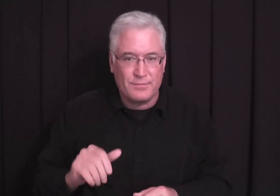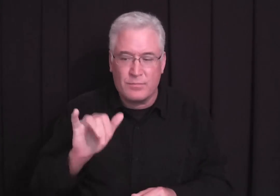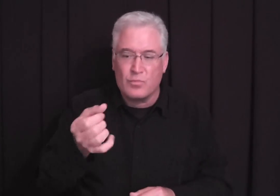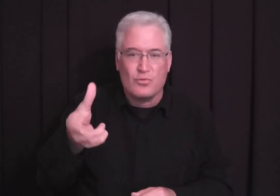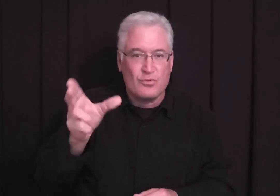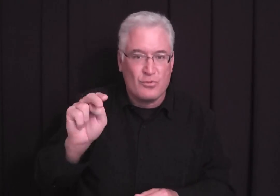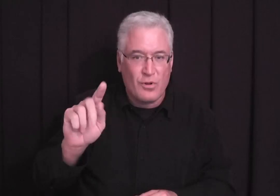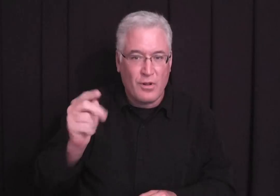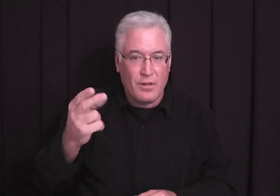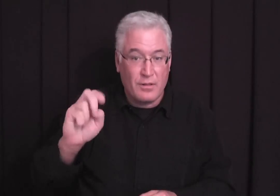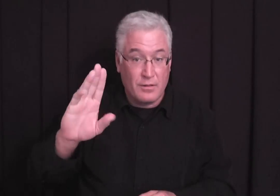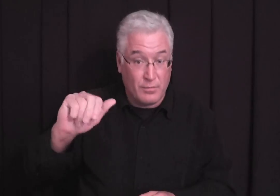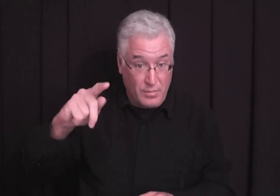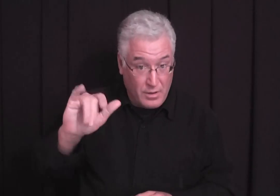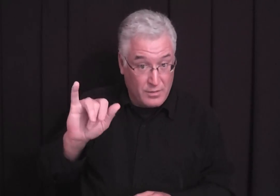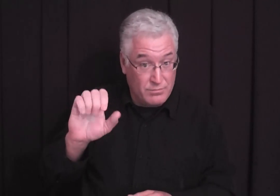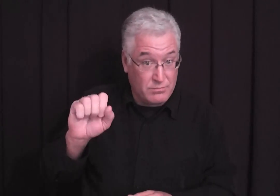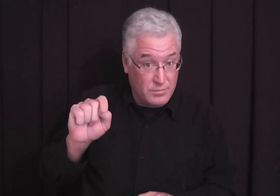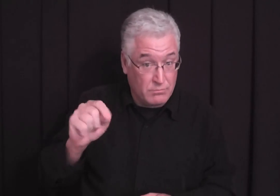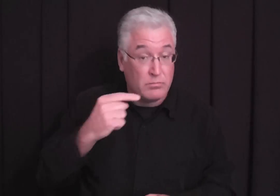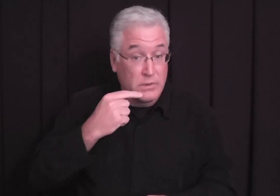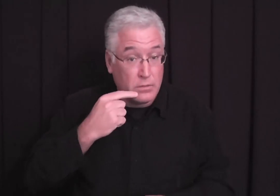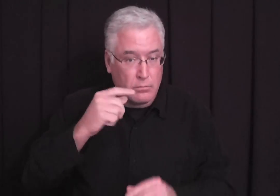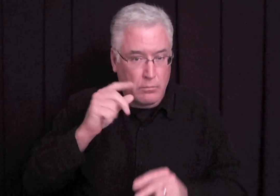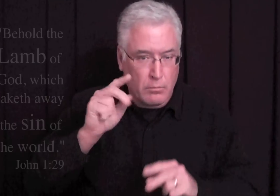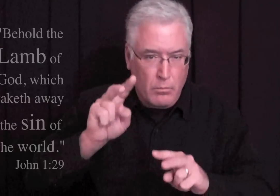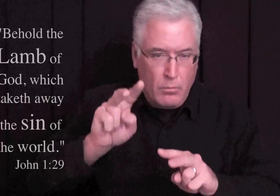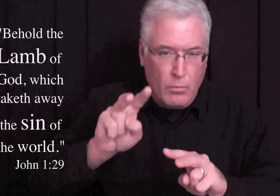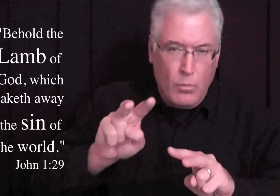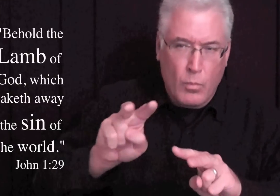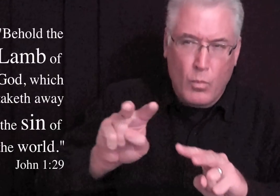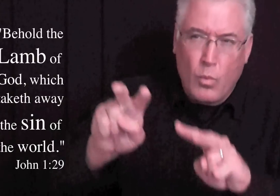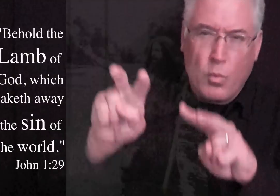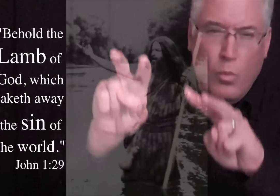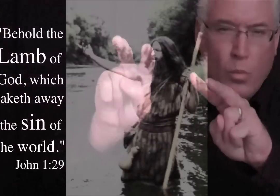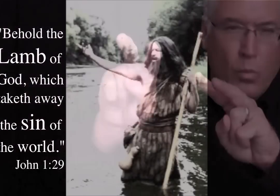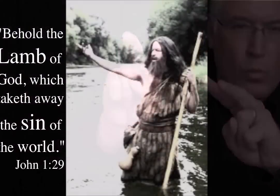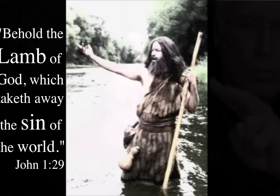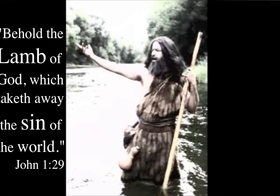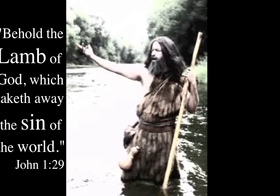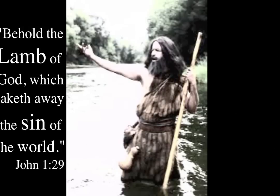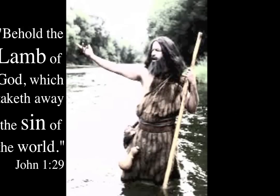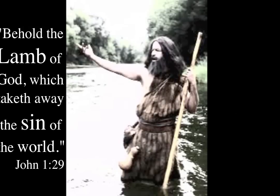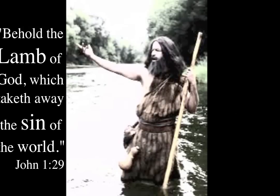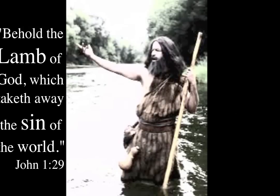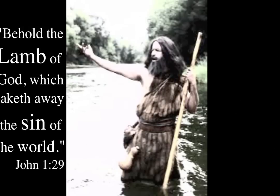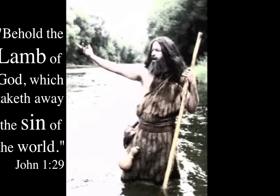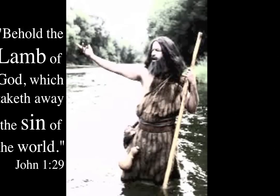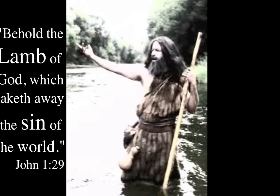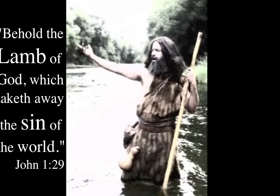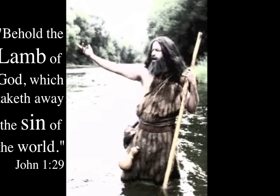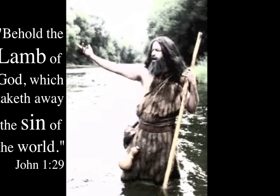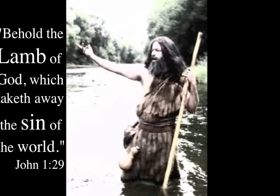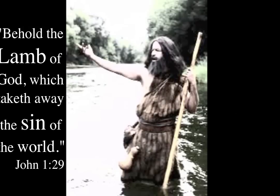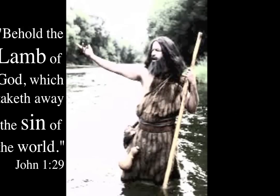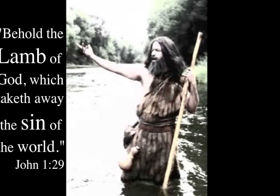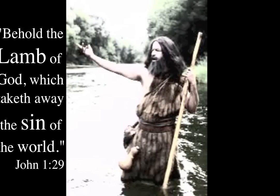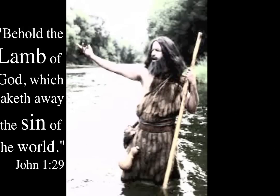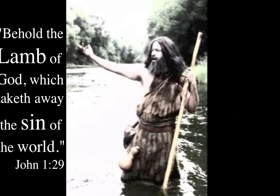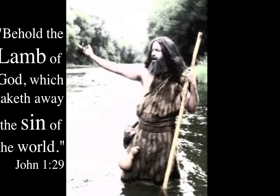like a small baby lamb. John the Baptist, he said, Behold the Lamb of God, which taketh away the sin